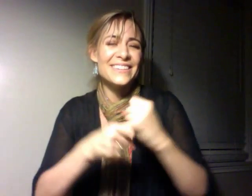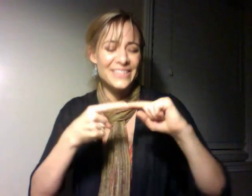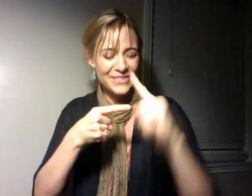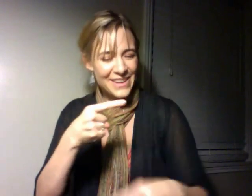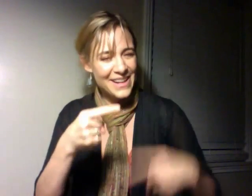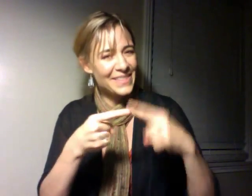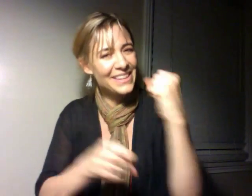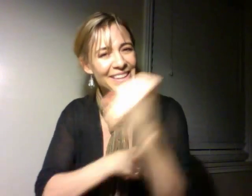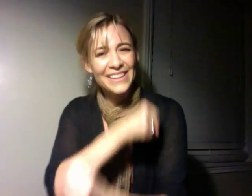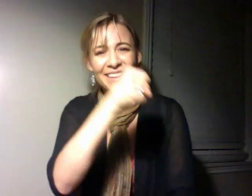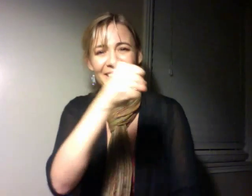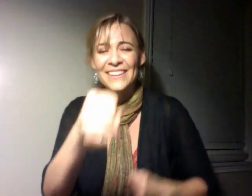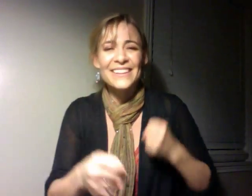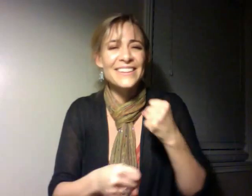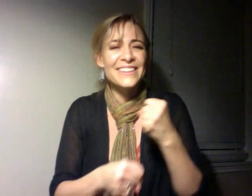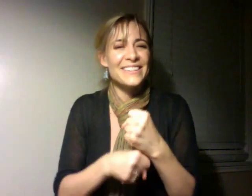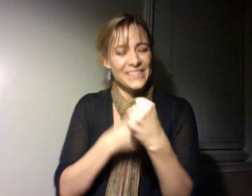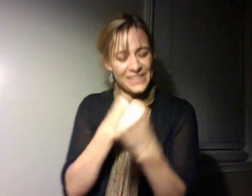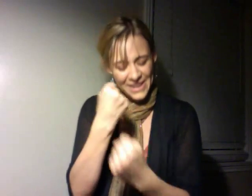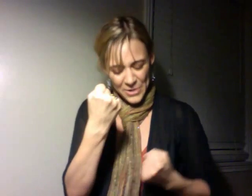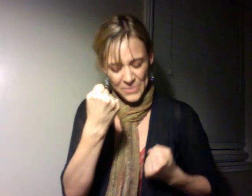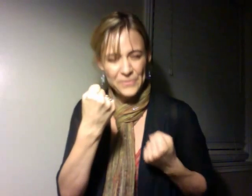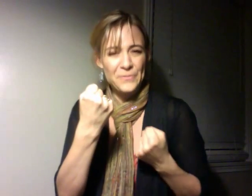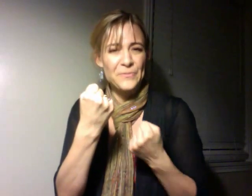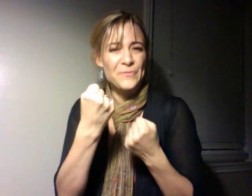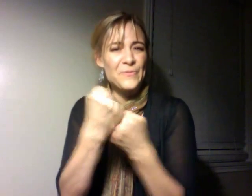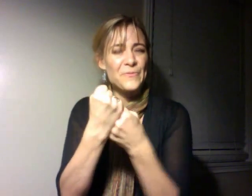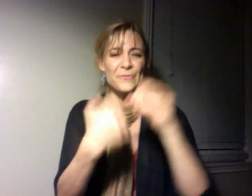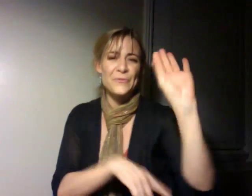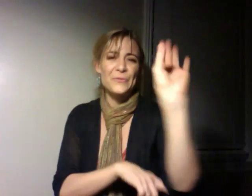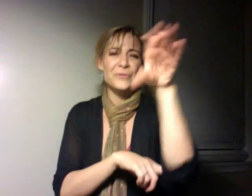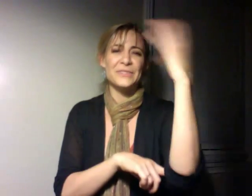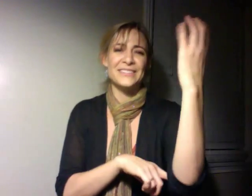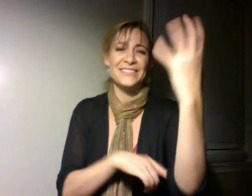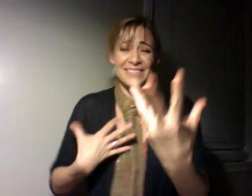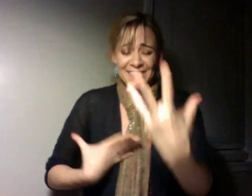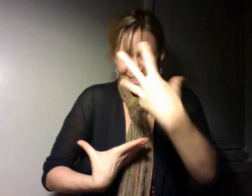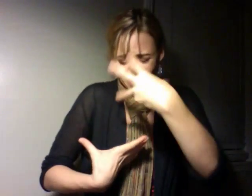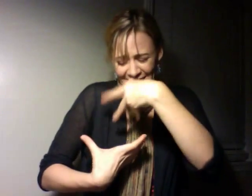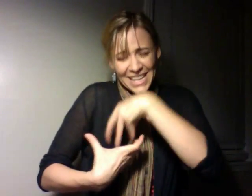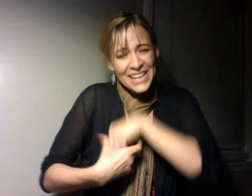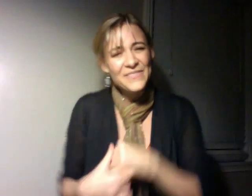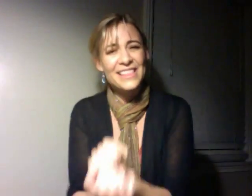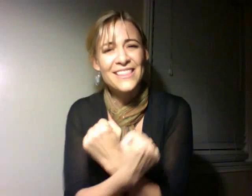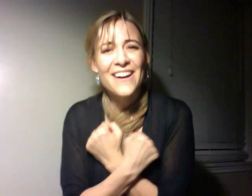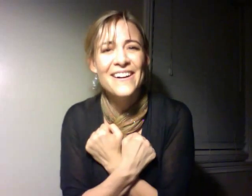throughout the year. I do believe in Christmas, I believe in love.